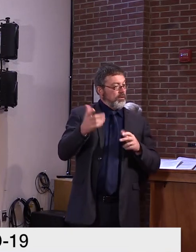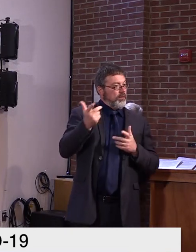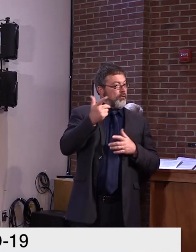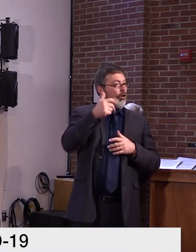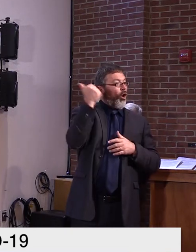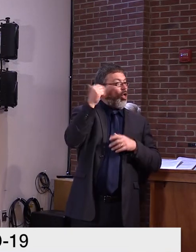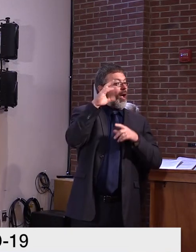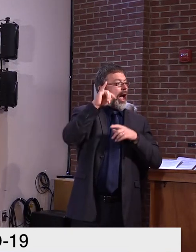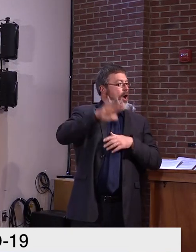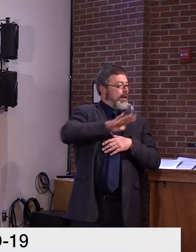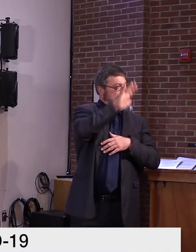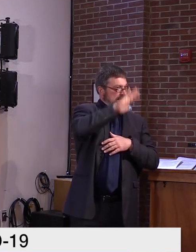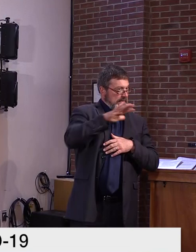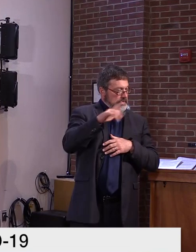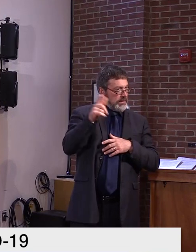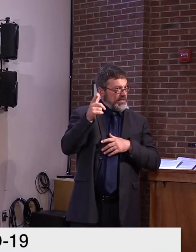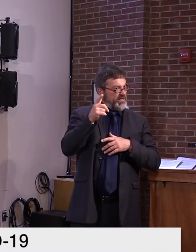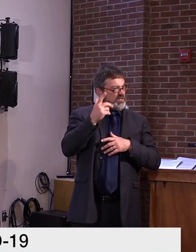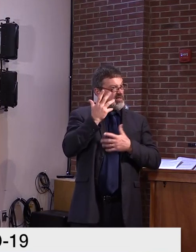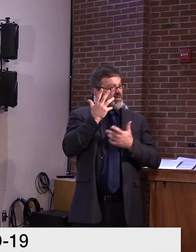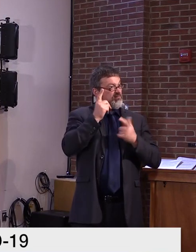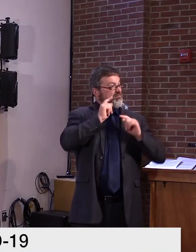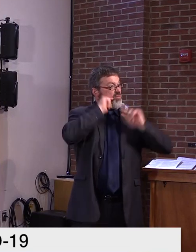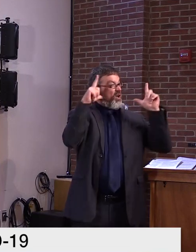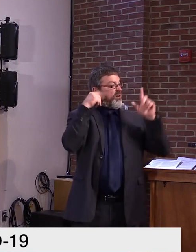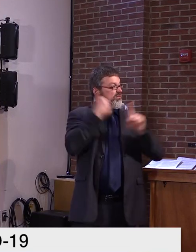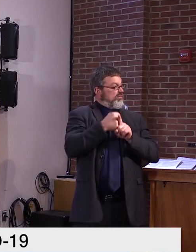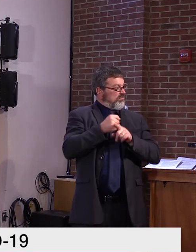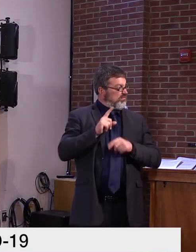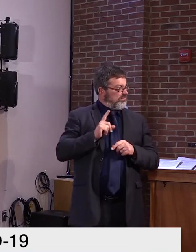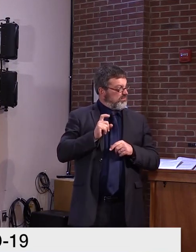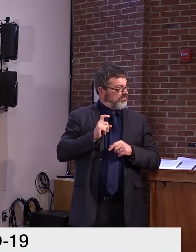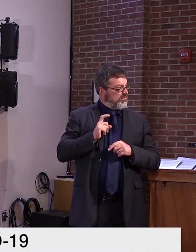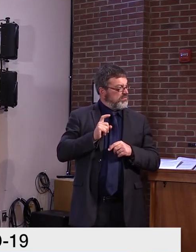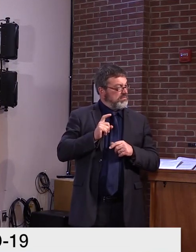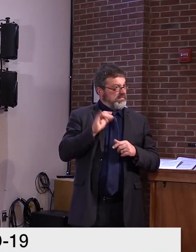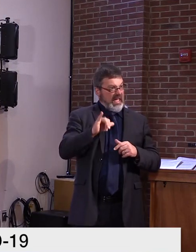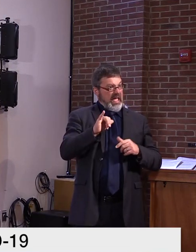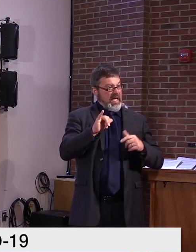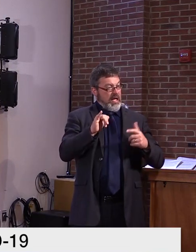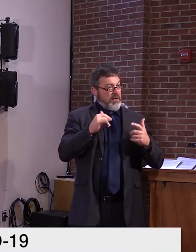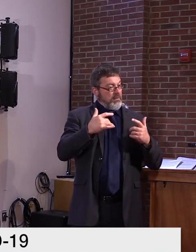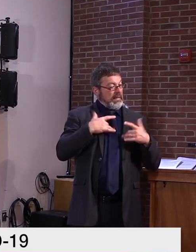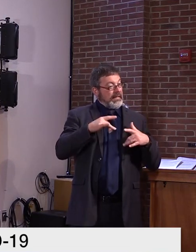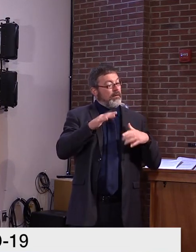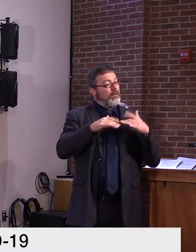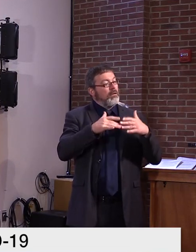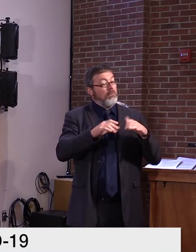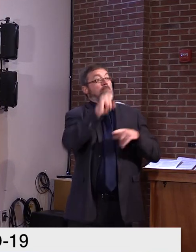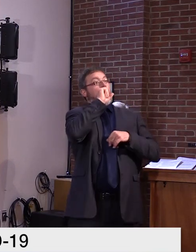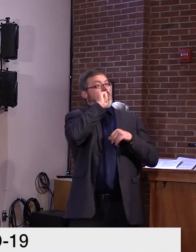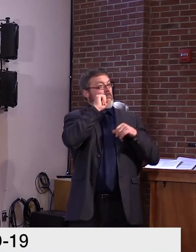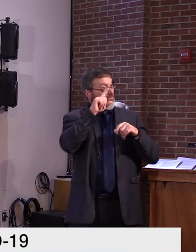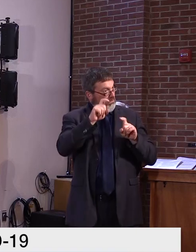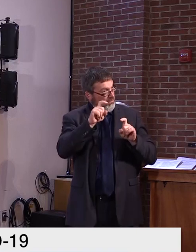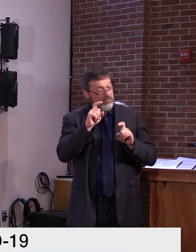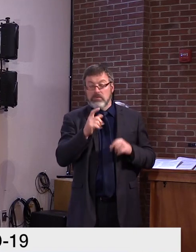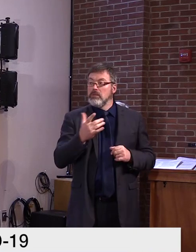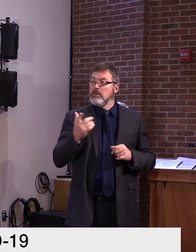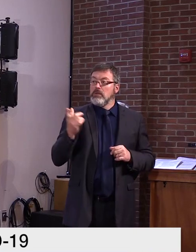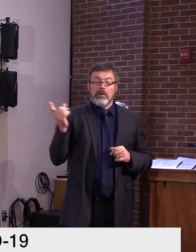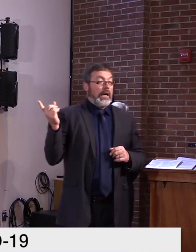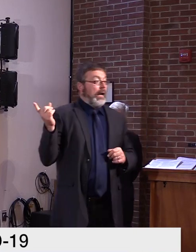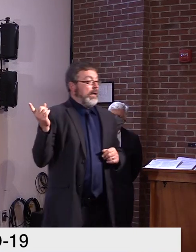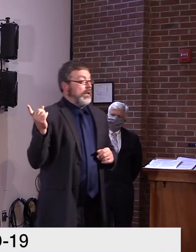this happened. It's just one of those things that can happen. Exactly. And now we have a lot of experience with that because